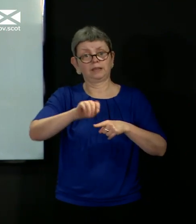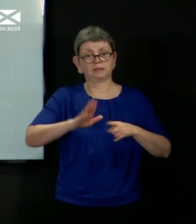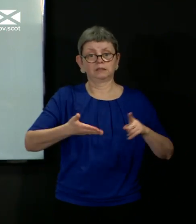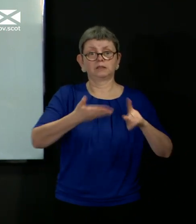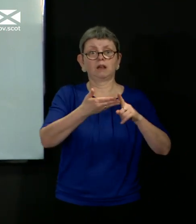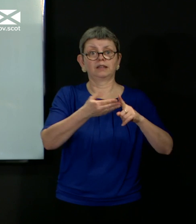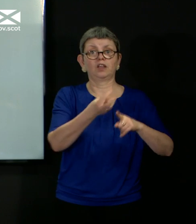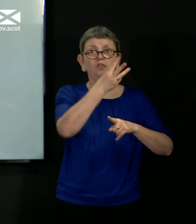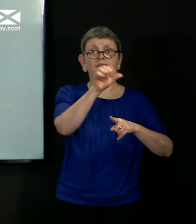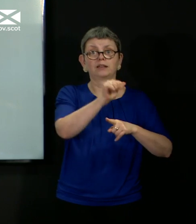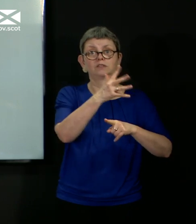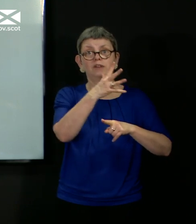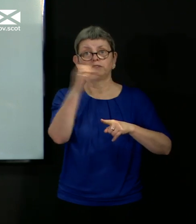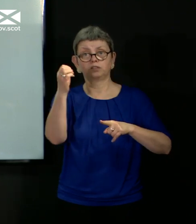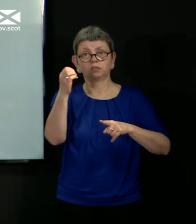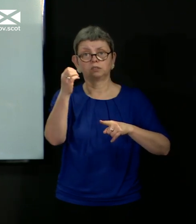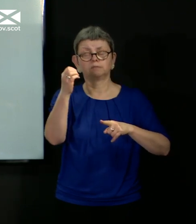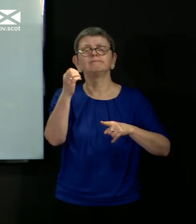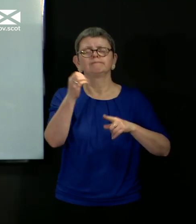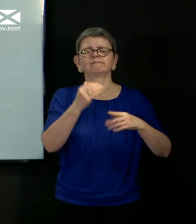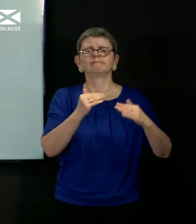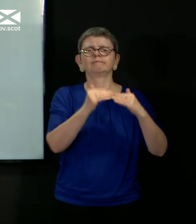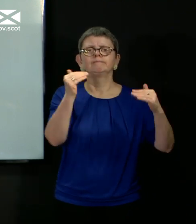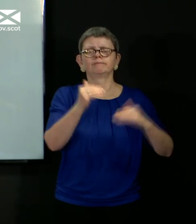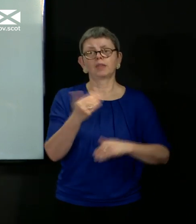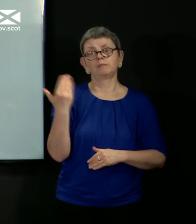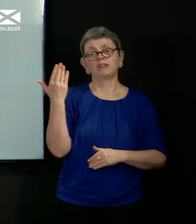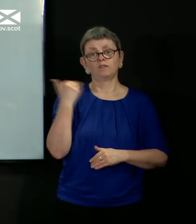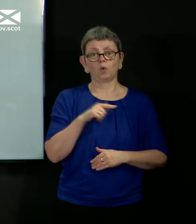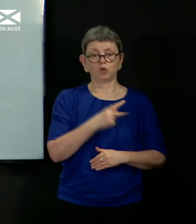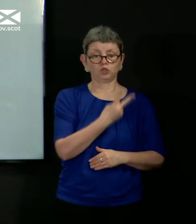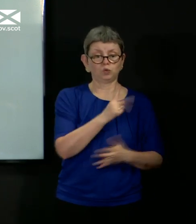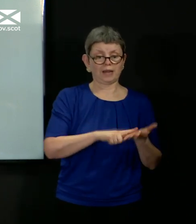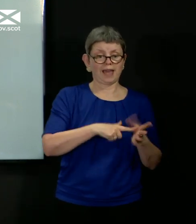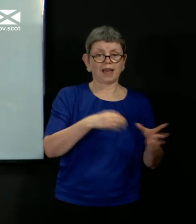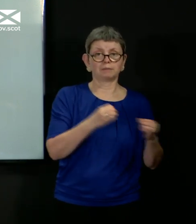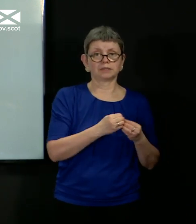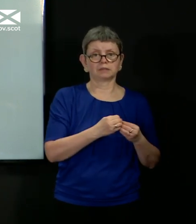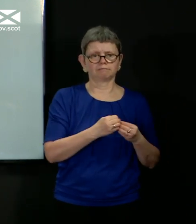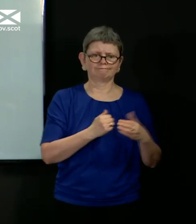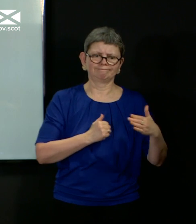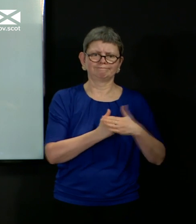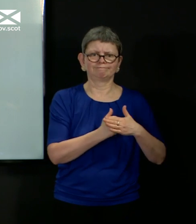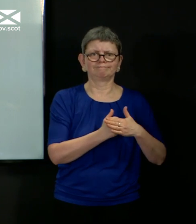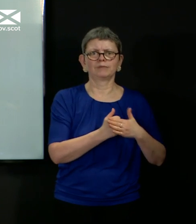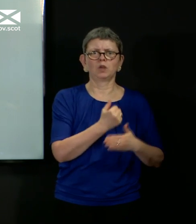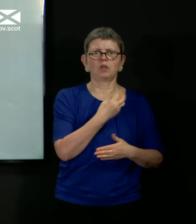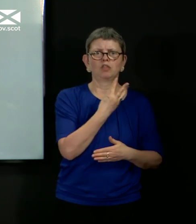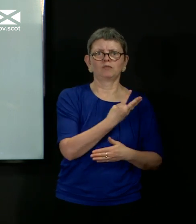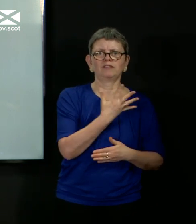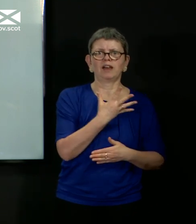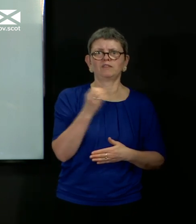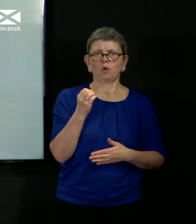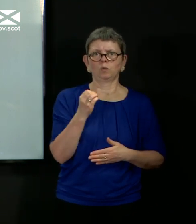will have gone from two labs that between them tested 350 samples a day, that was what they were capable of doing,